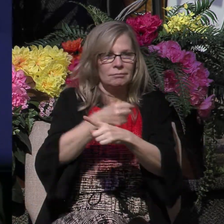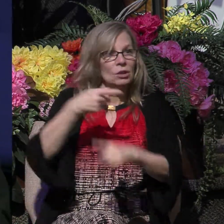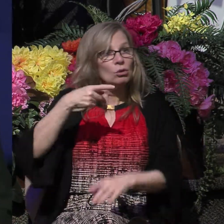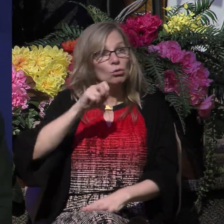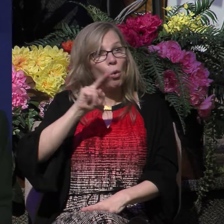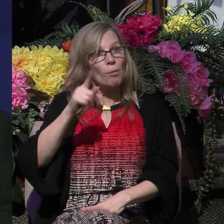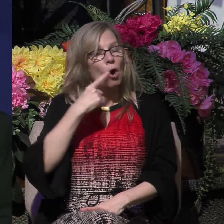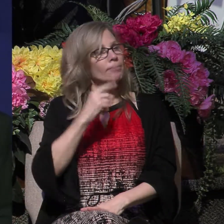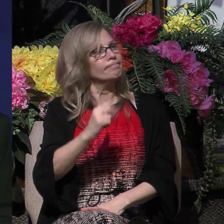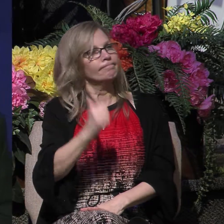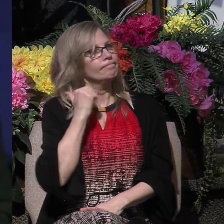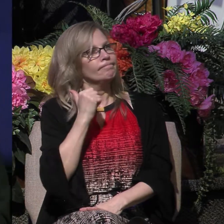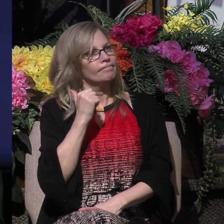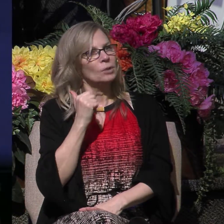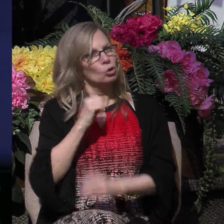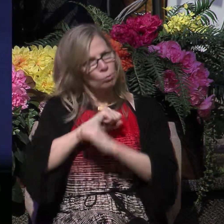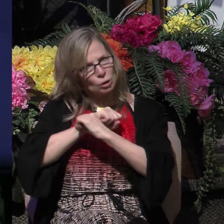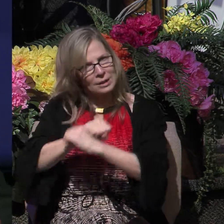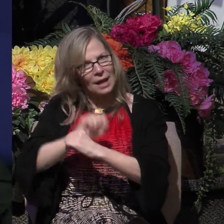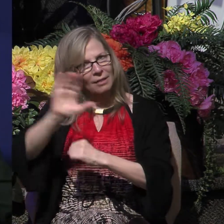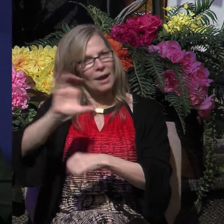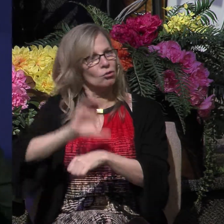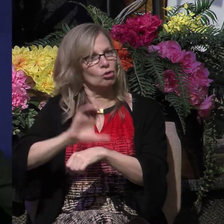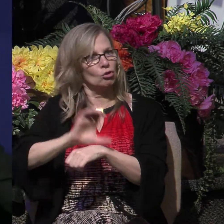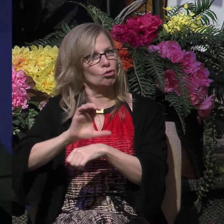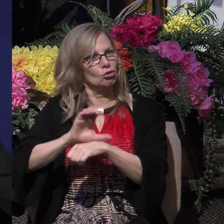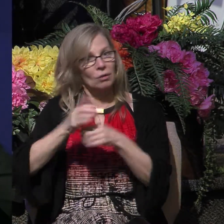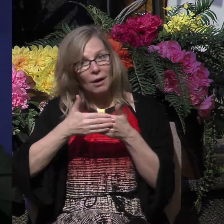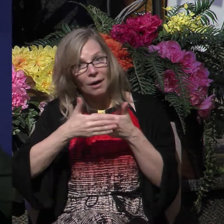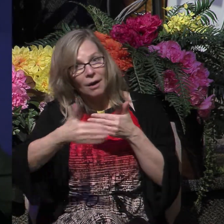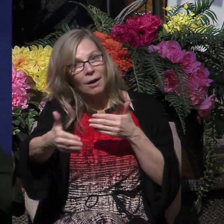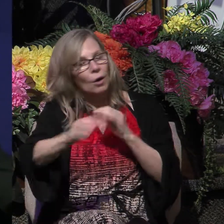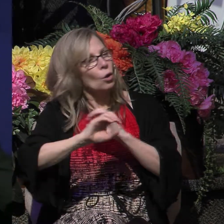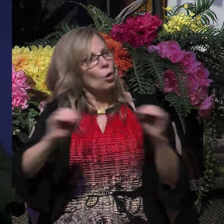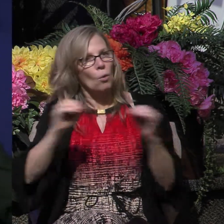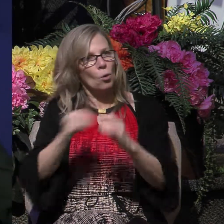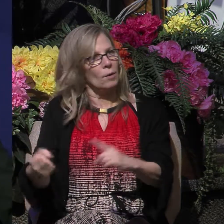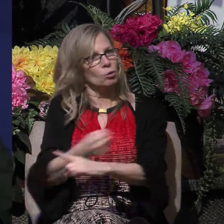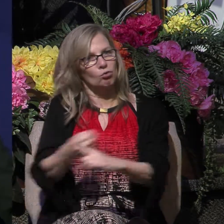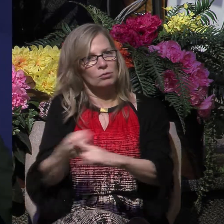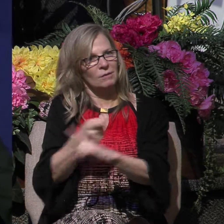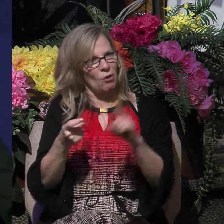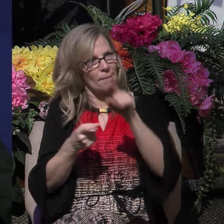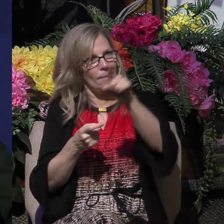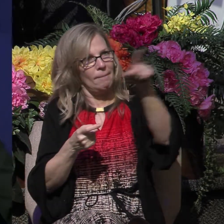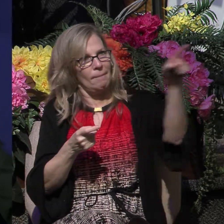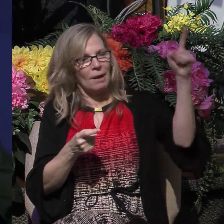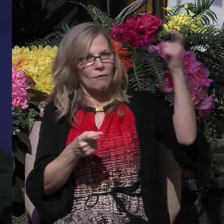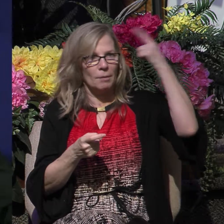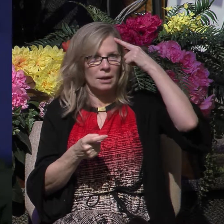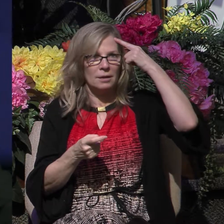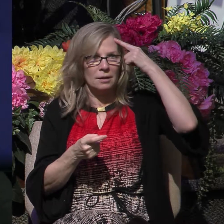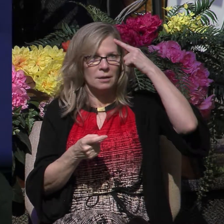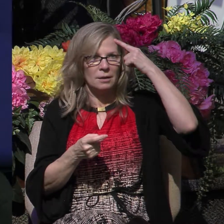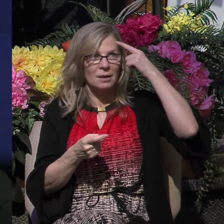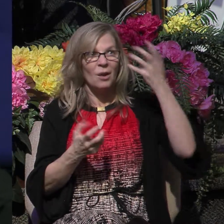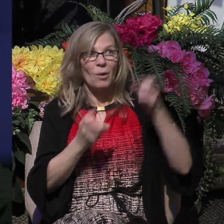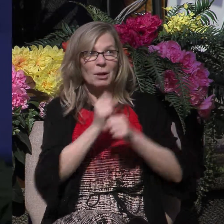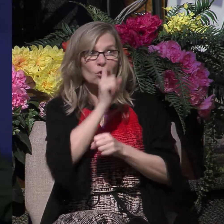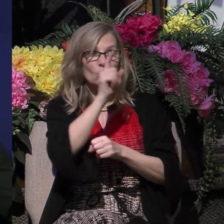the church in Philippi from any abuses from these same men. He wanted to make sure that the church would not be